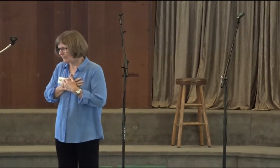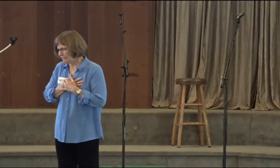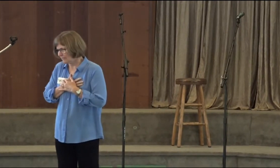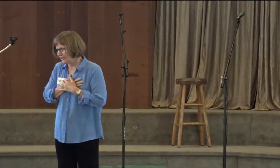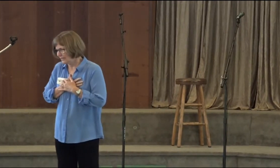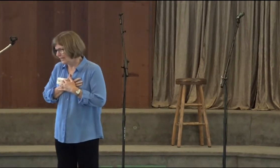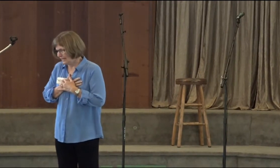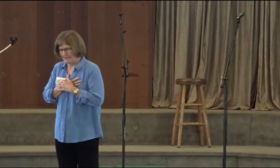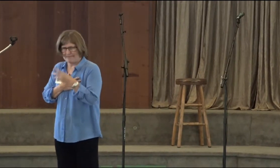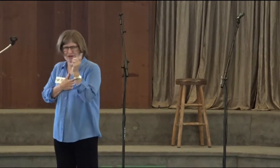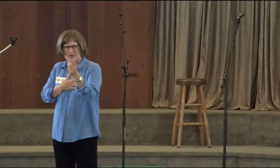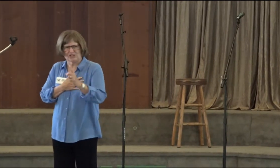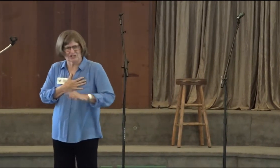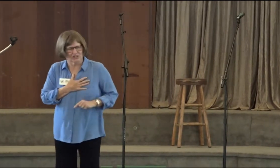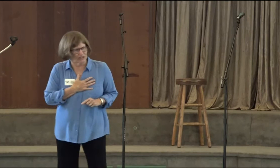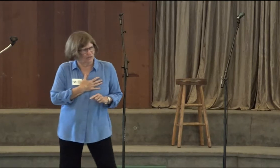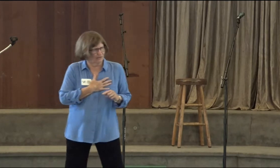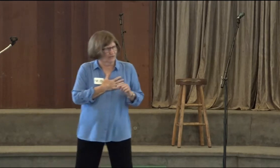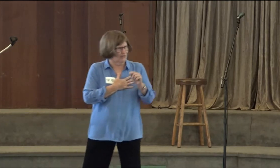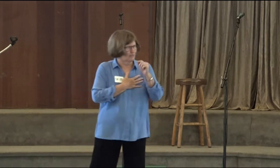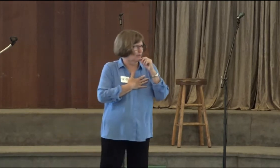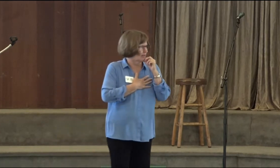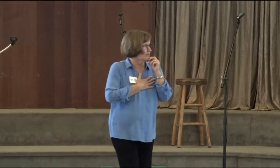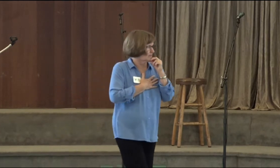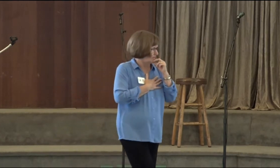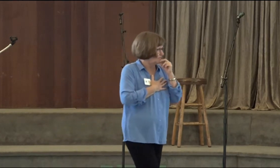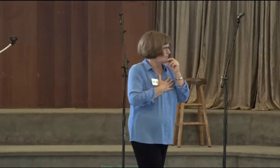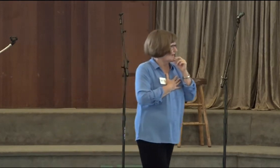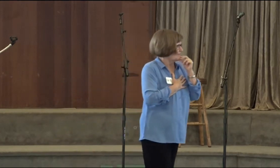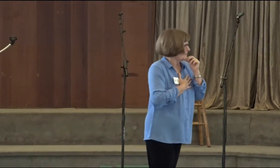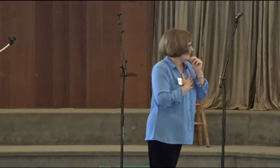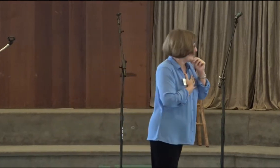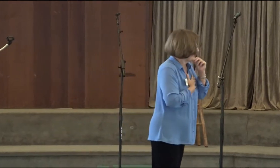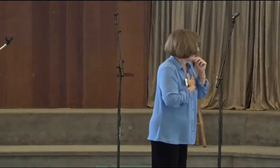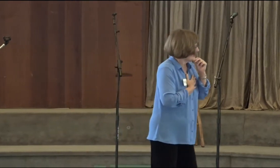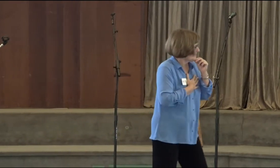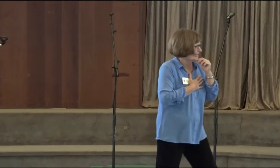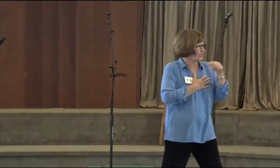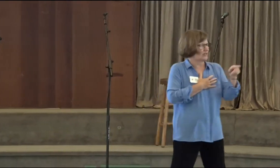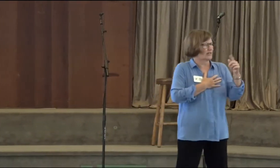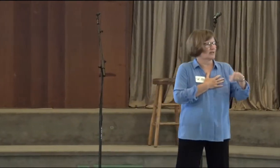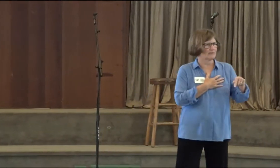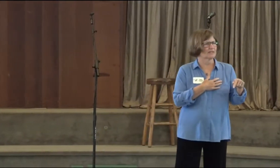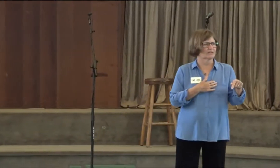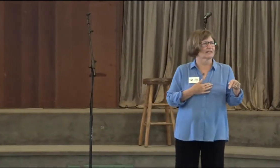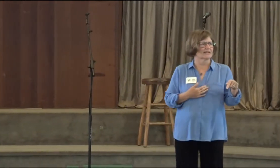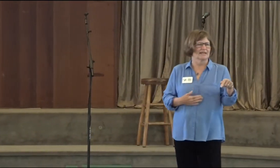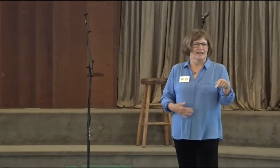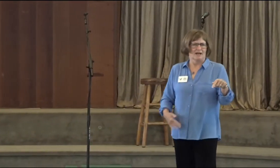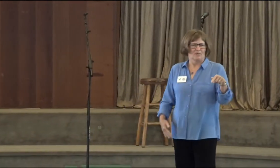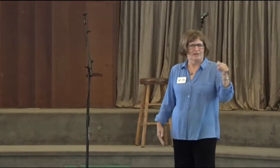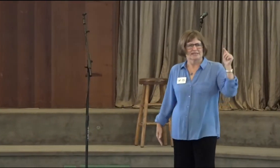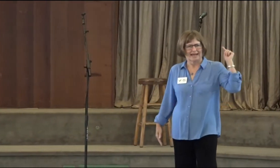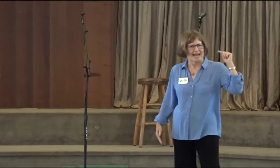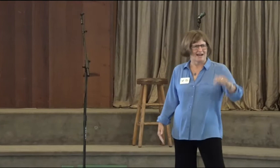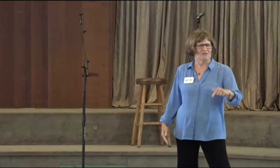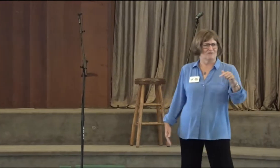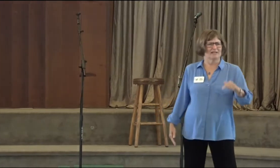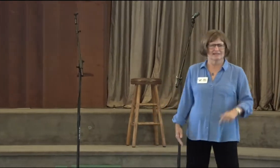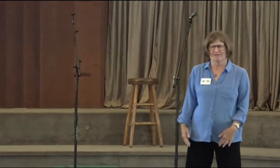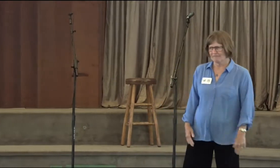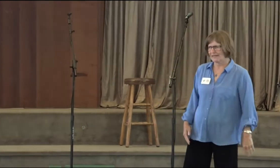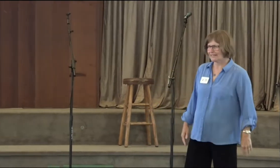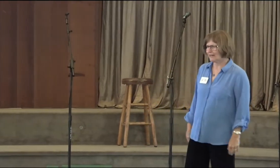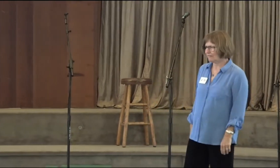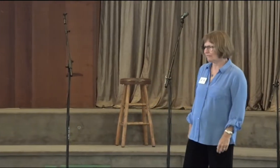myself, my question to the universe, boy, it was right about the time that I started coming to Interlight, was how